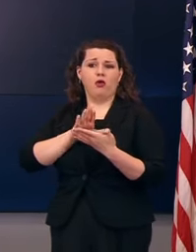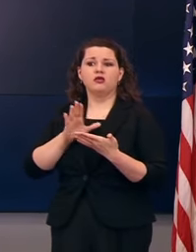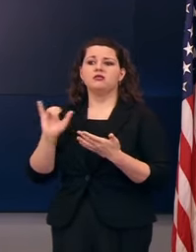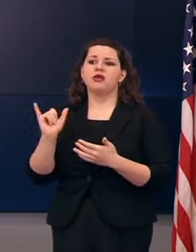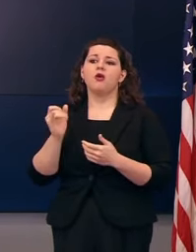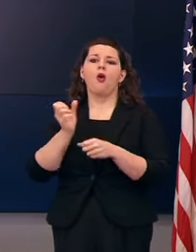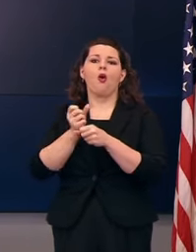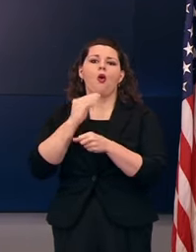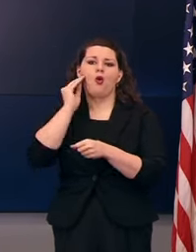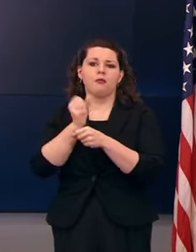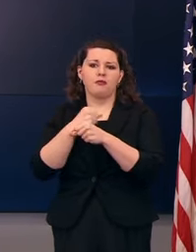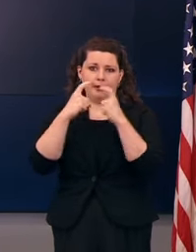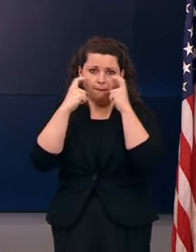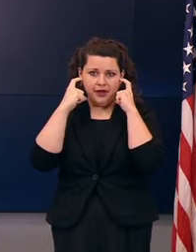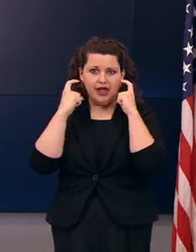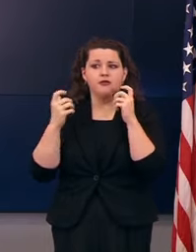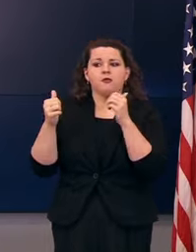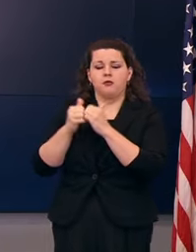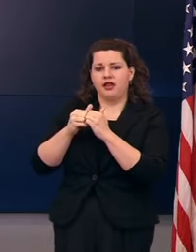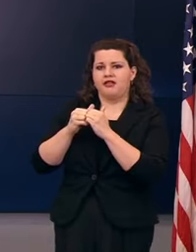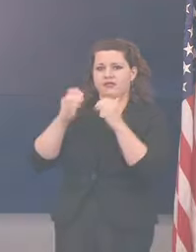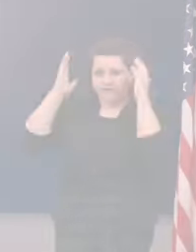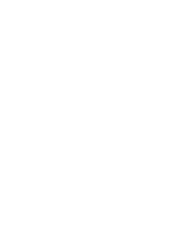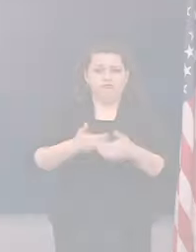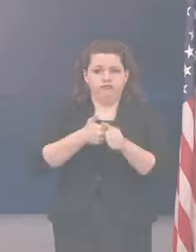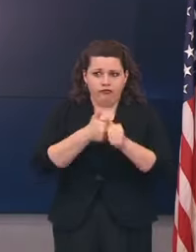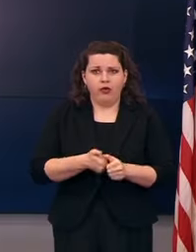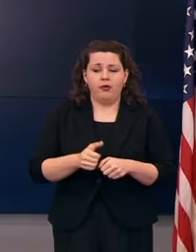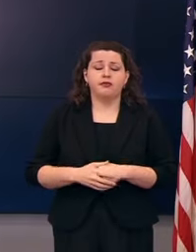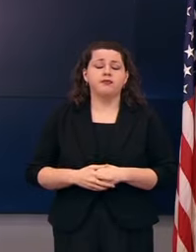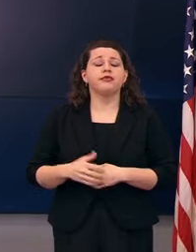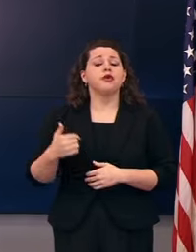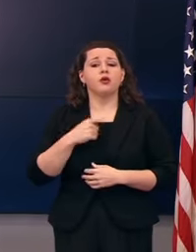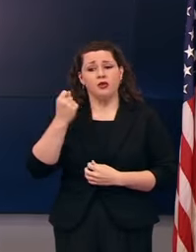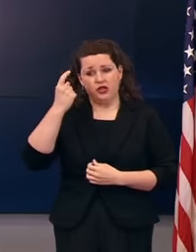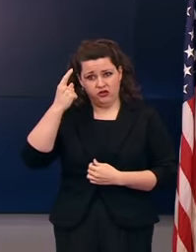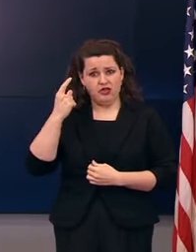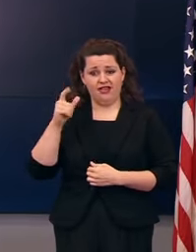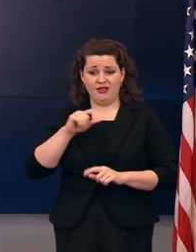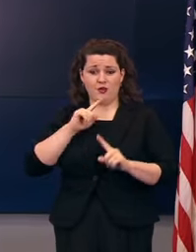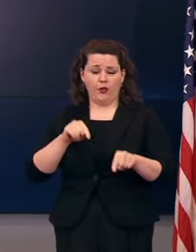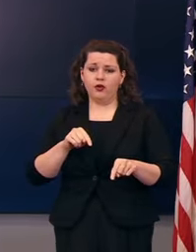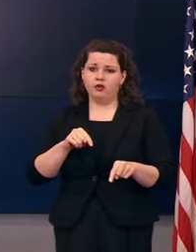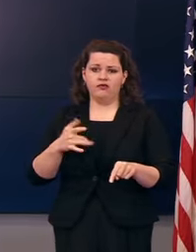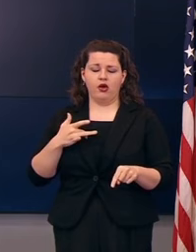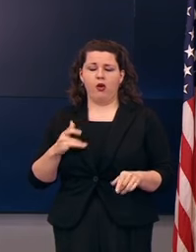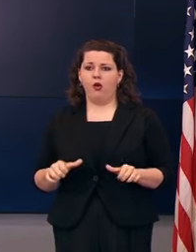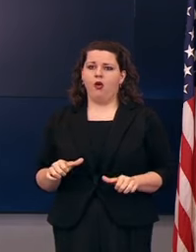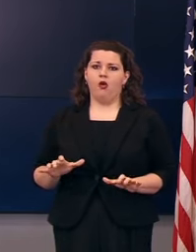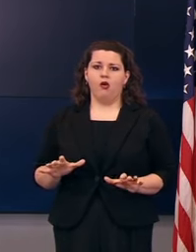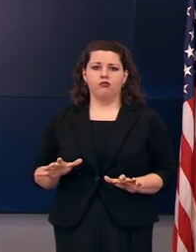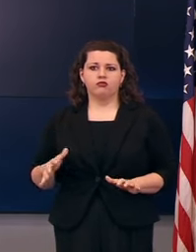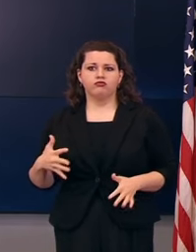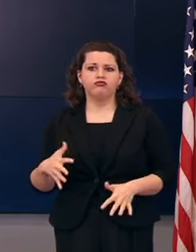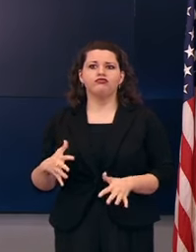homemade masks in combination with face shields. We understand the issuance of this order may be unsettling, but due